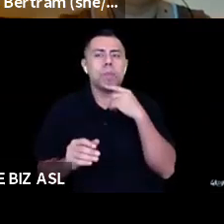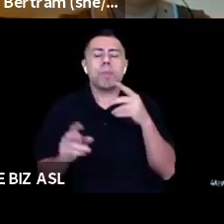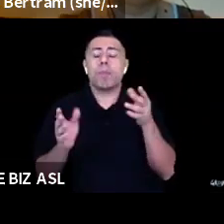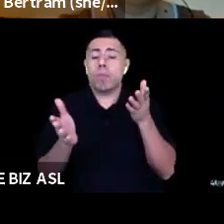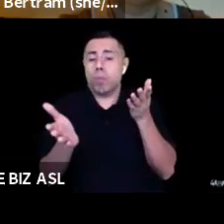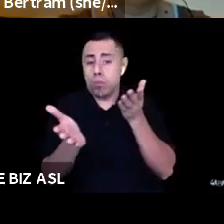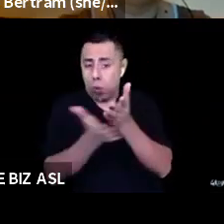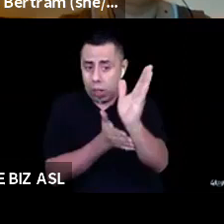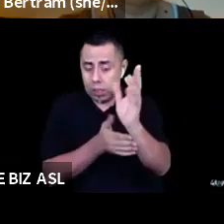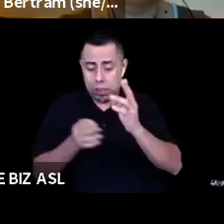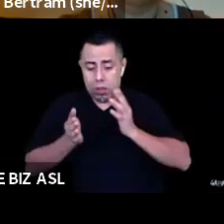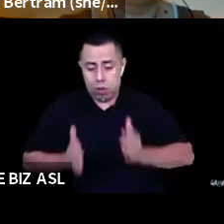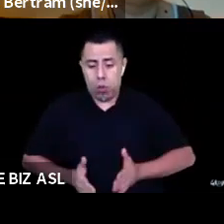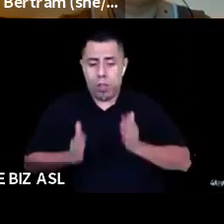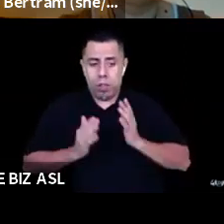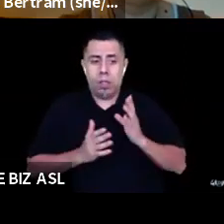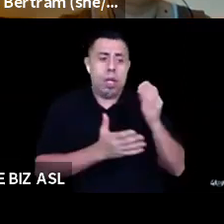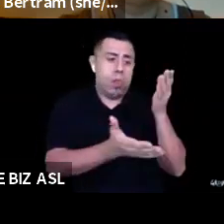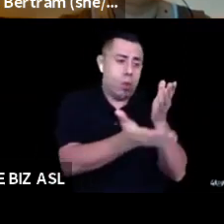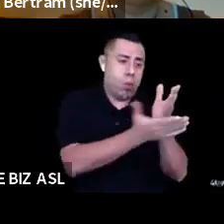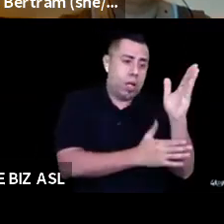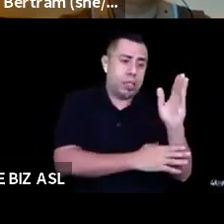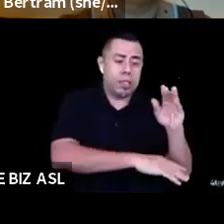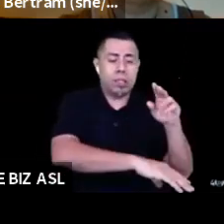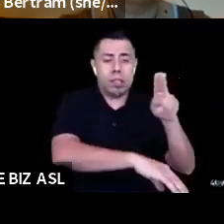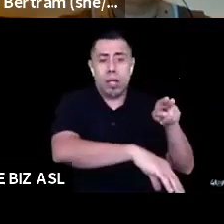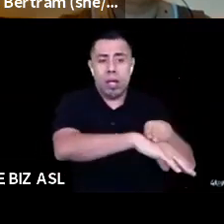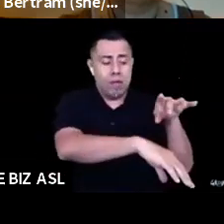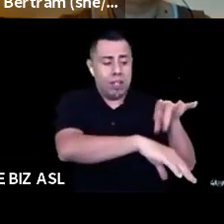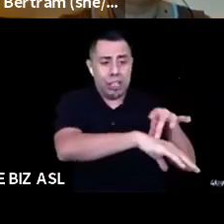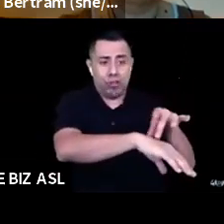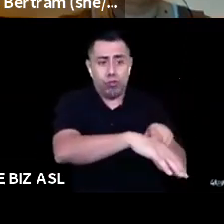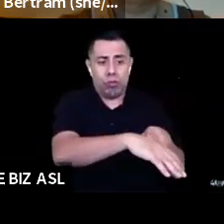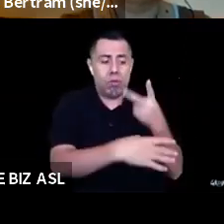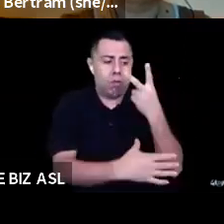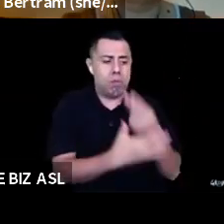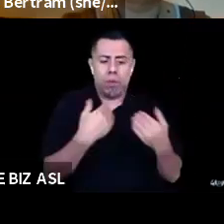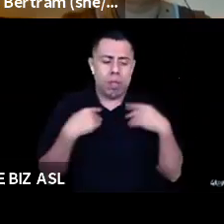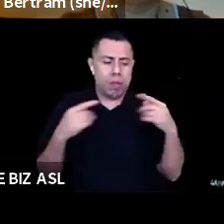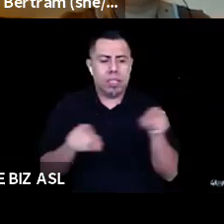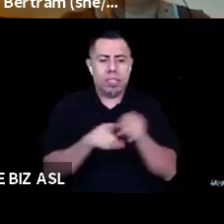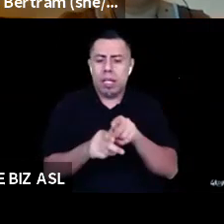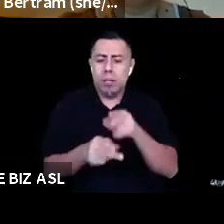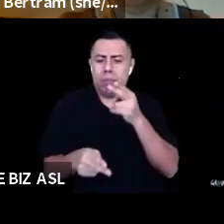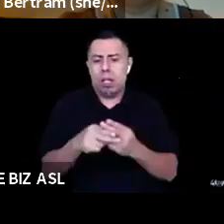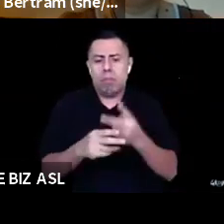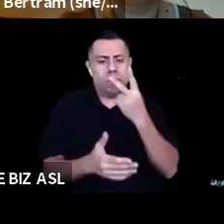nature are two names of the same dignity. Thank you all and have a wonderful evening and thank you so much for an awesome discussion.